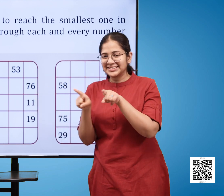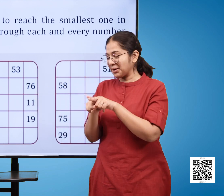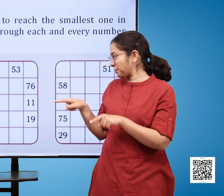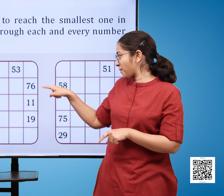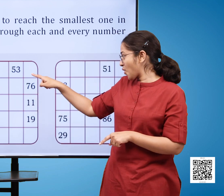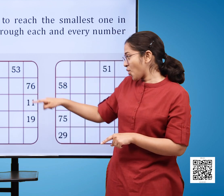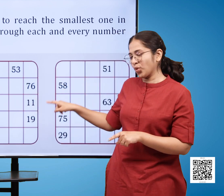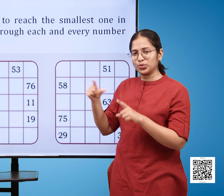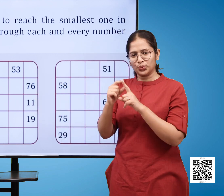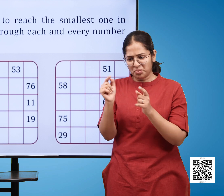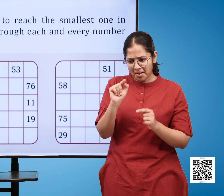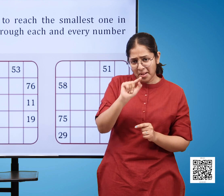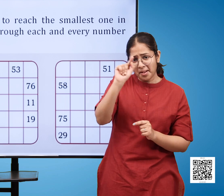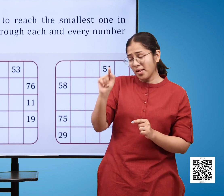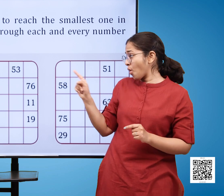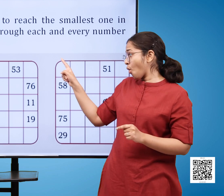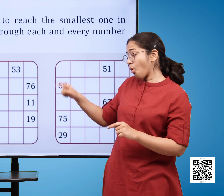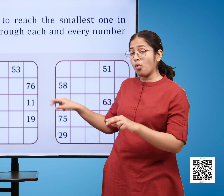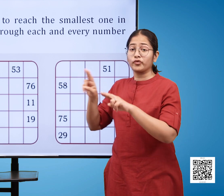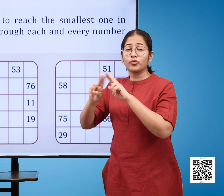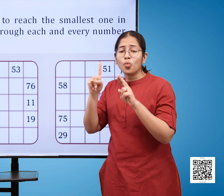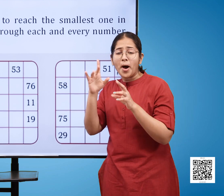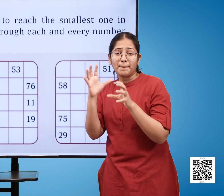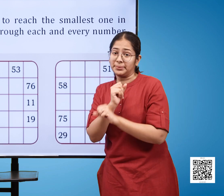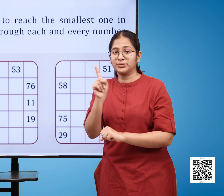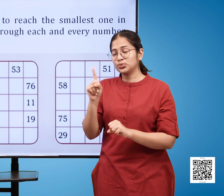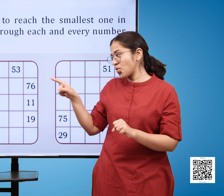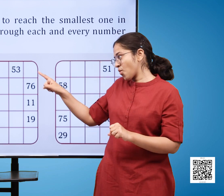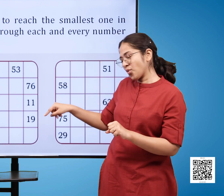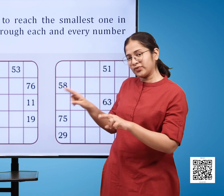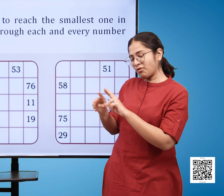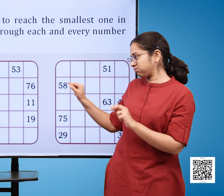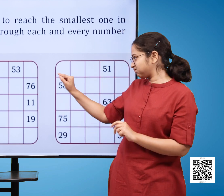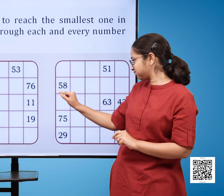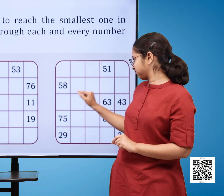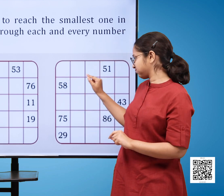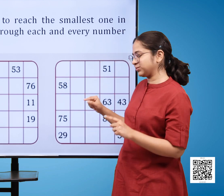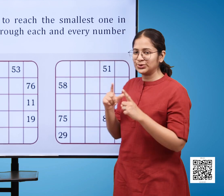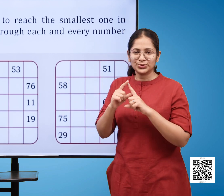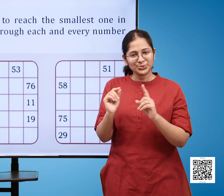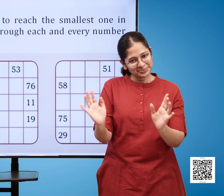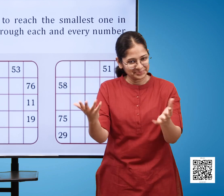number that is 20 and we have to start from the largest number which is here 92